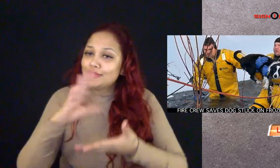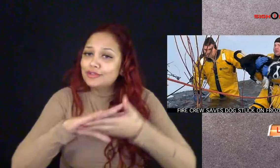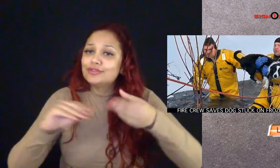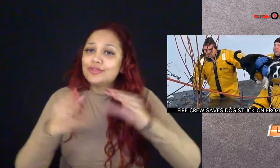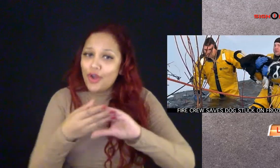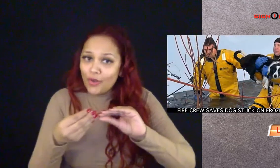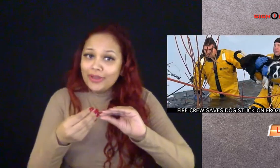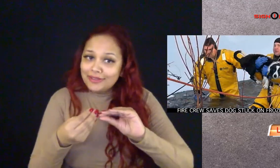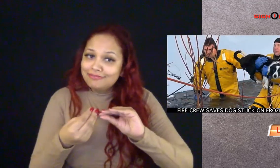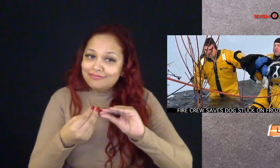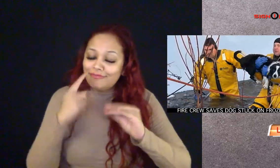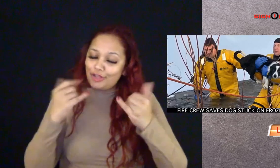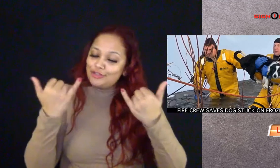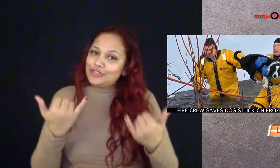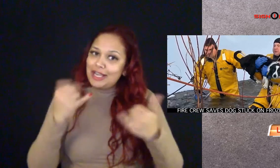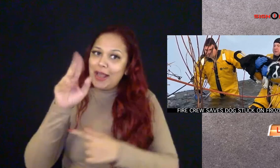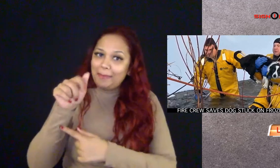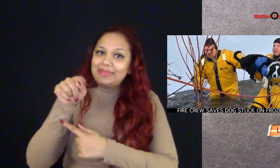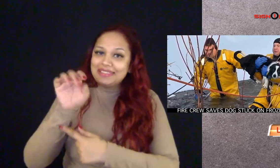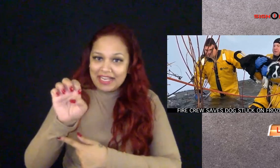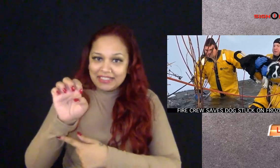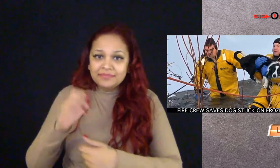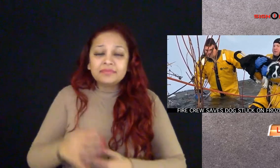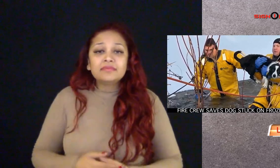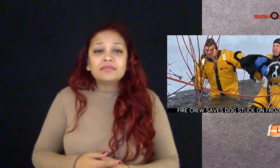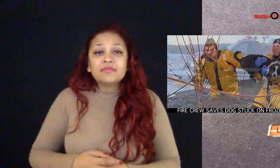And finally, here's a feel-good story to wrap up today's update.